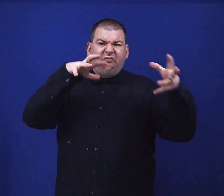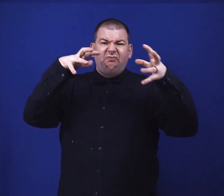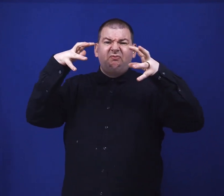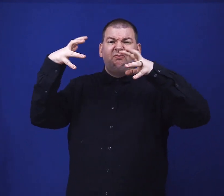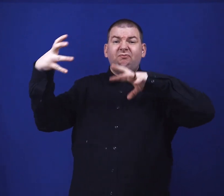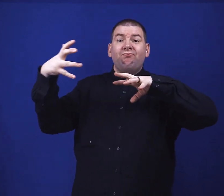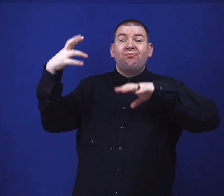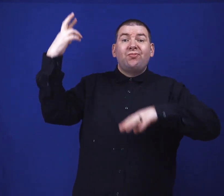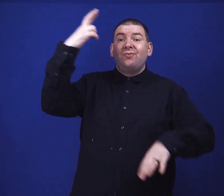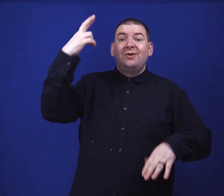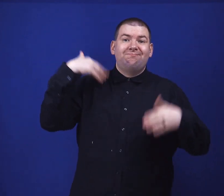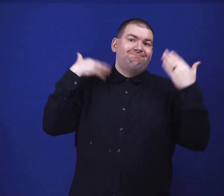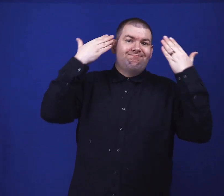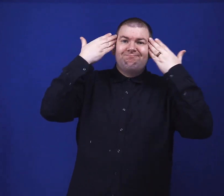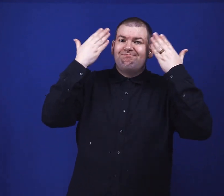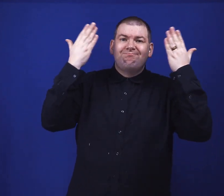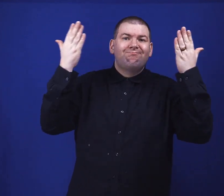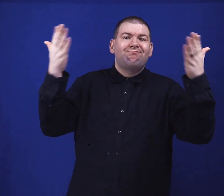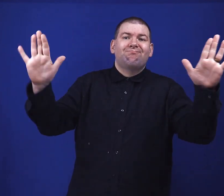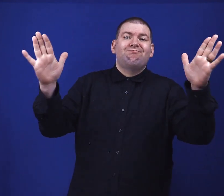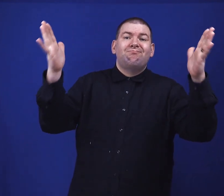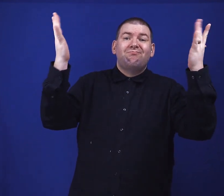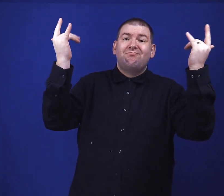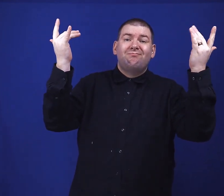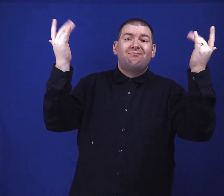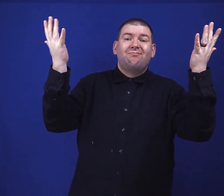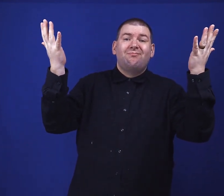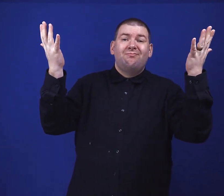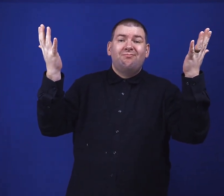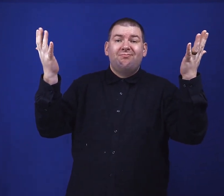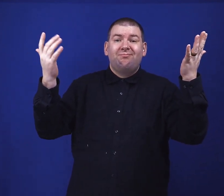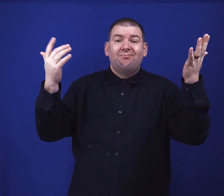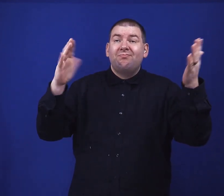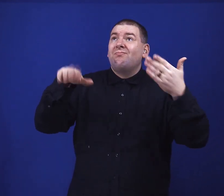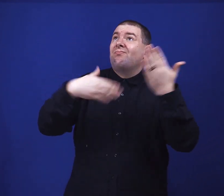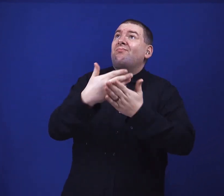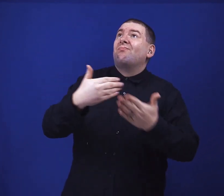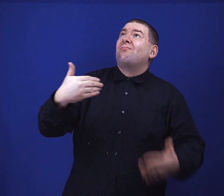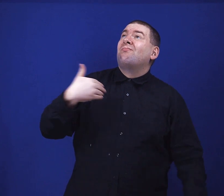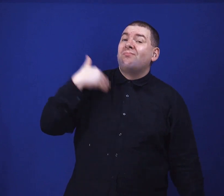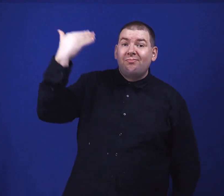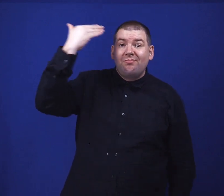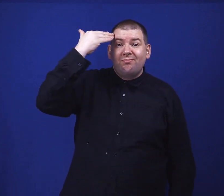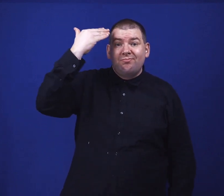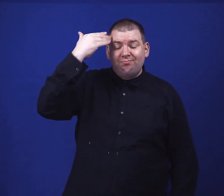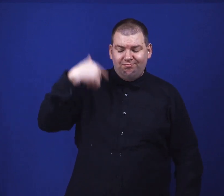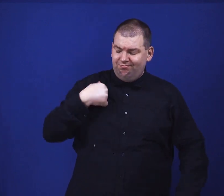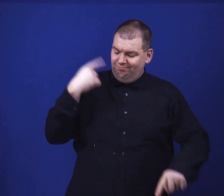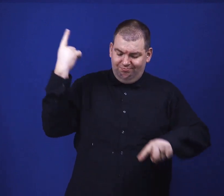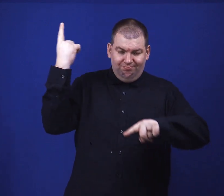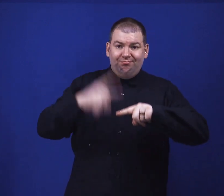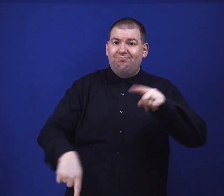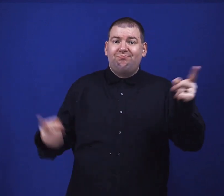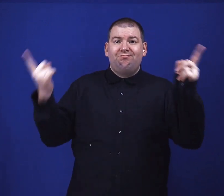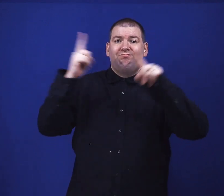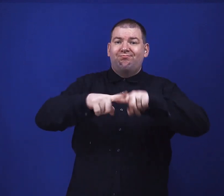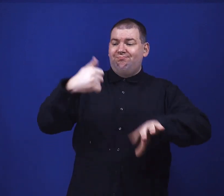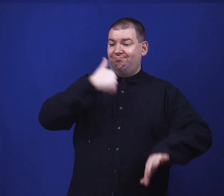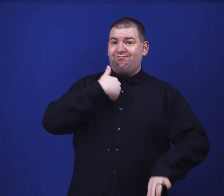way The reason for I don't know why All I know is